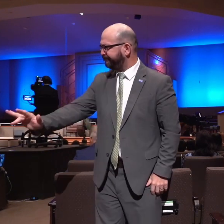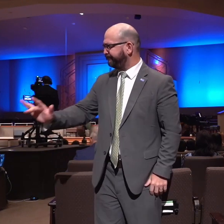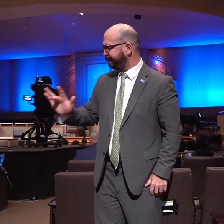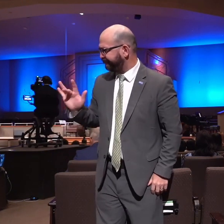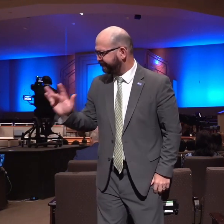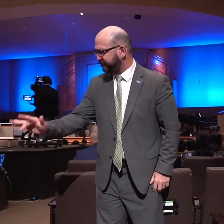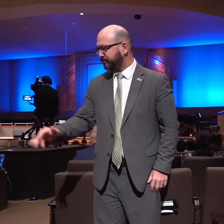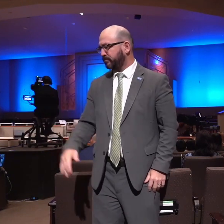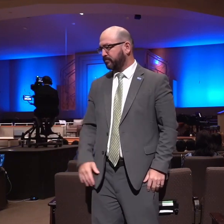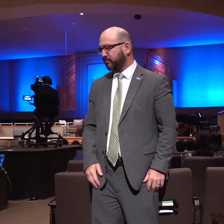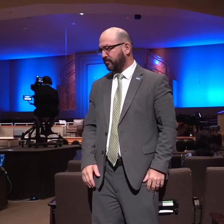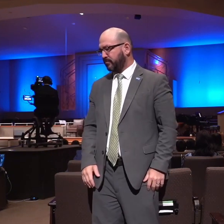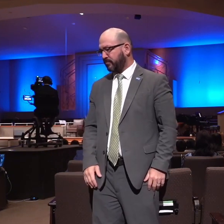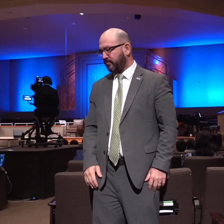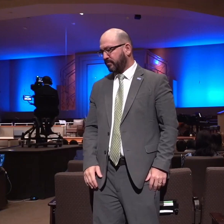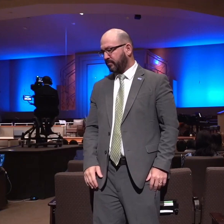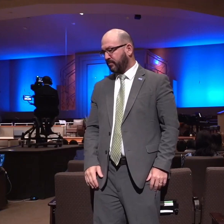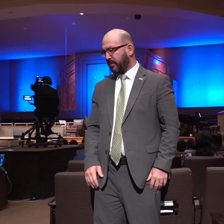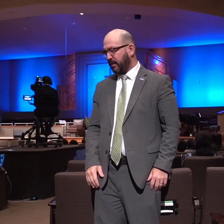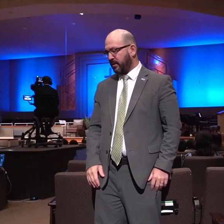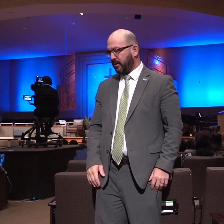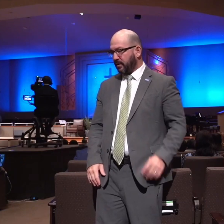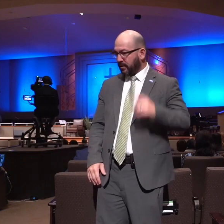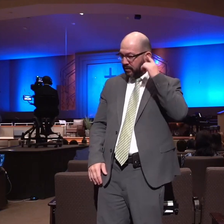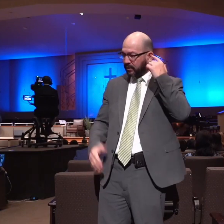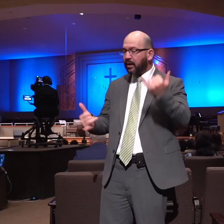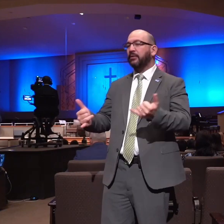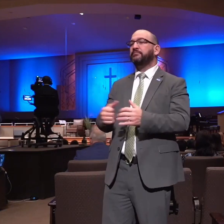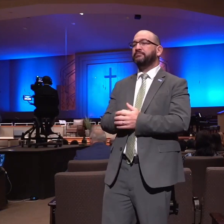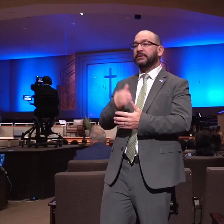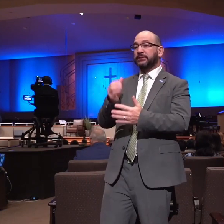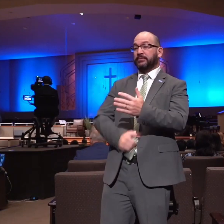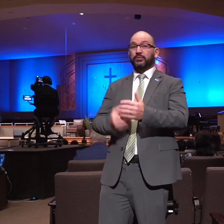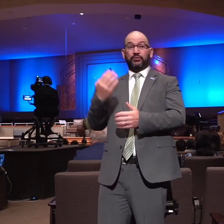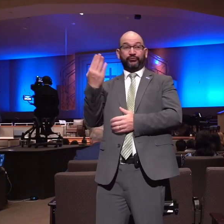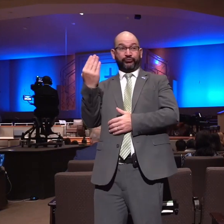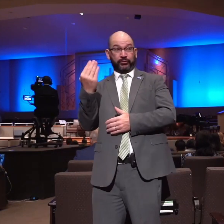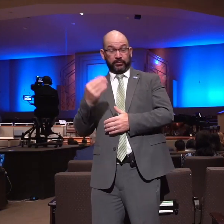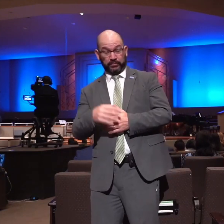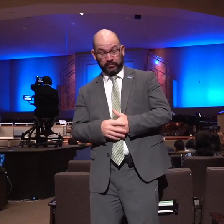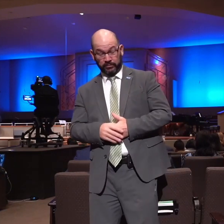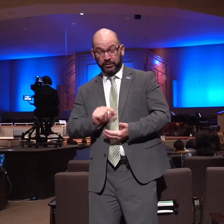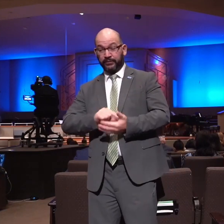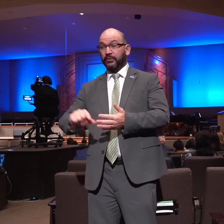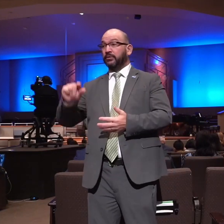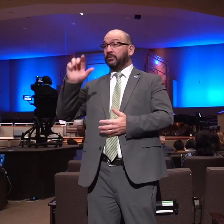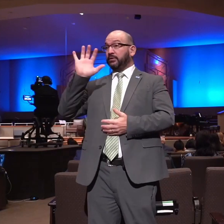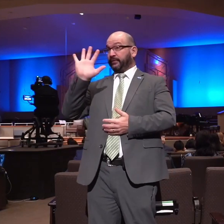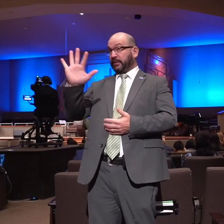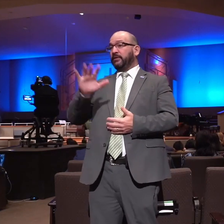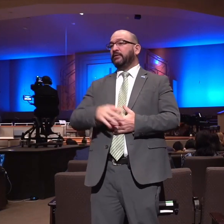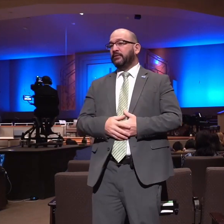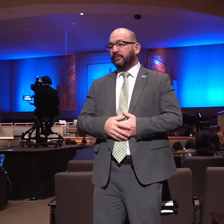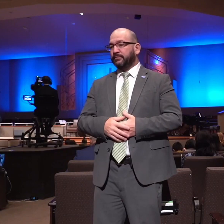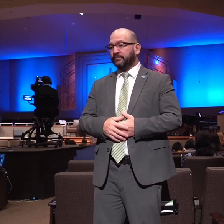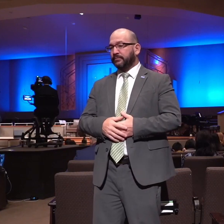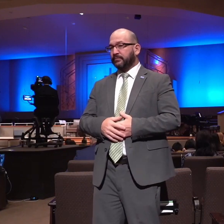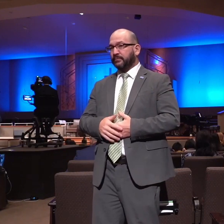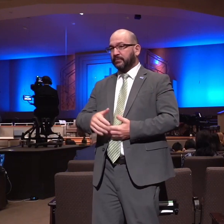let's just follow a little bit of the story look at chapter 14 and verse 5 then went Samson down and his